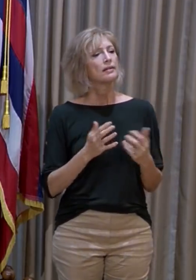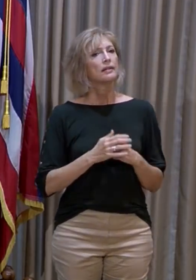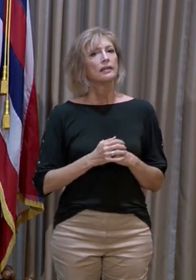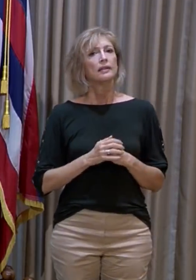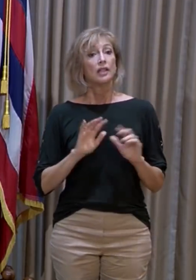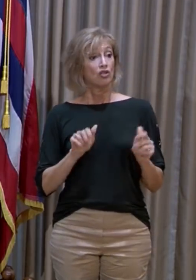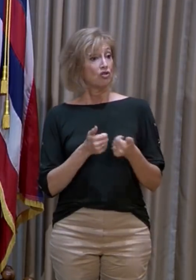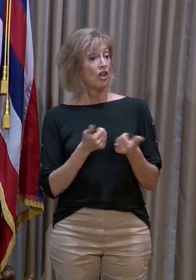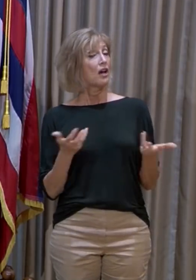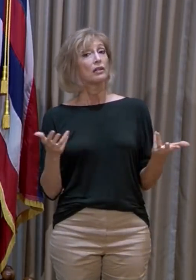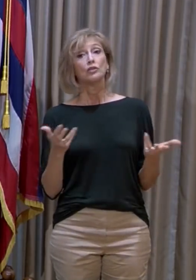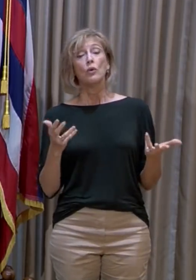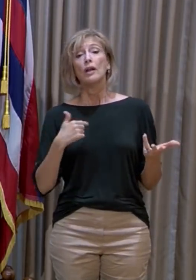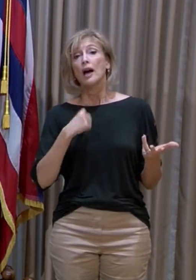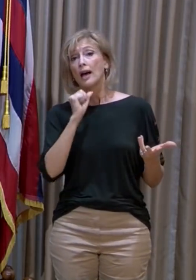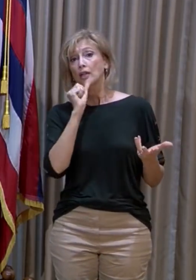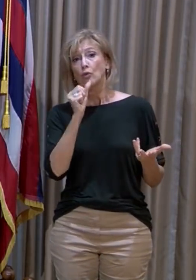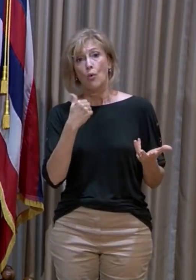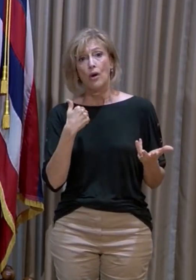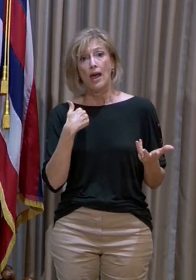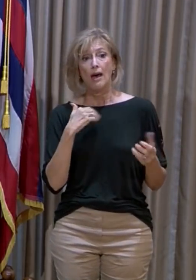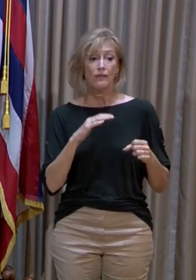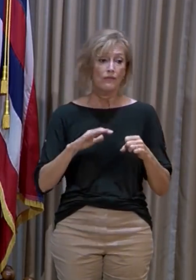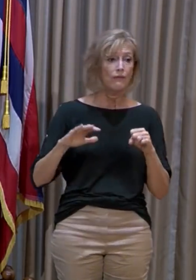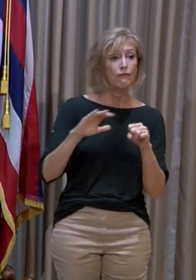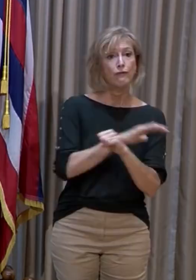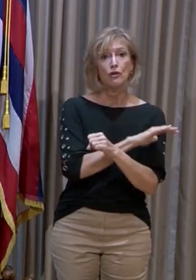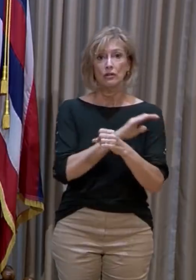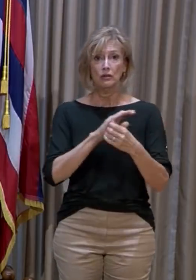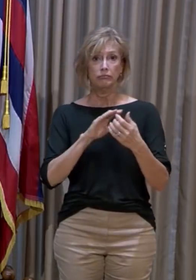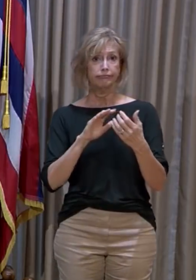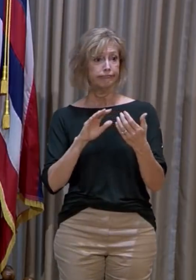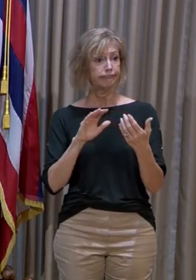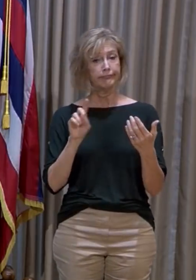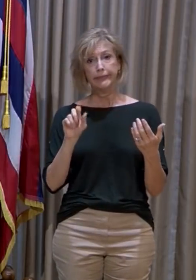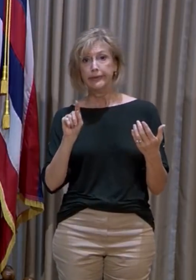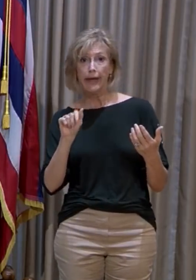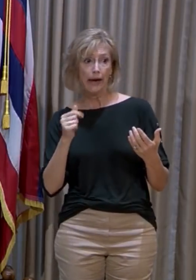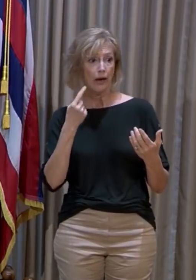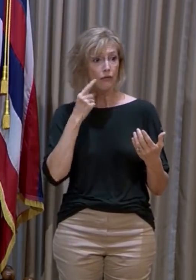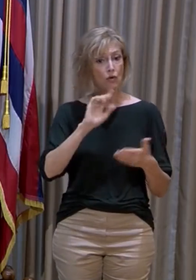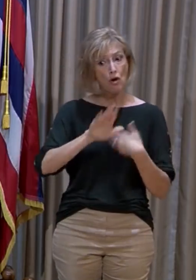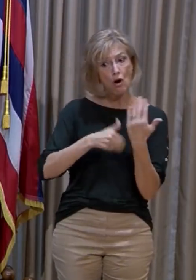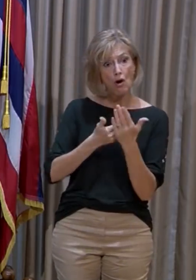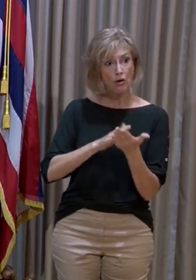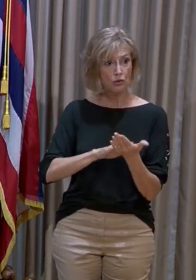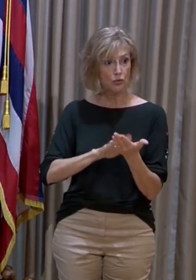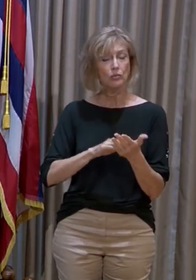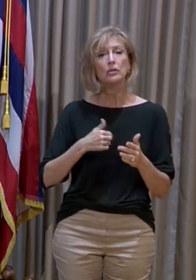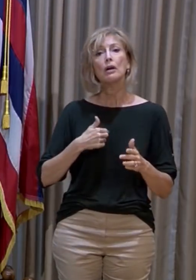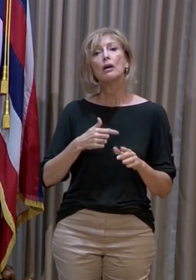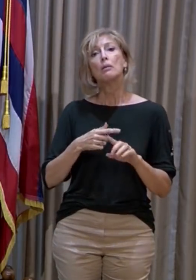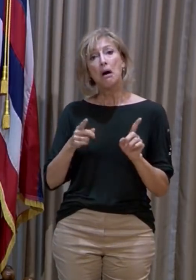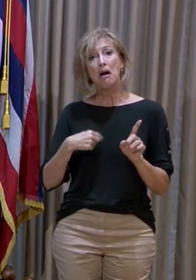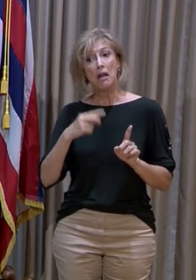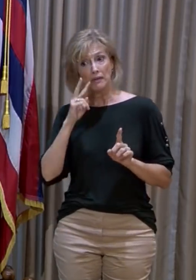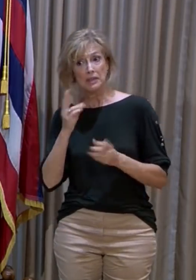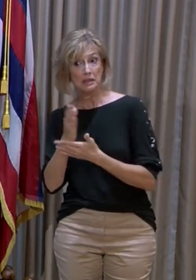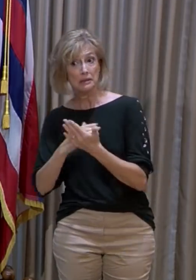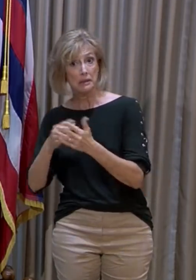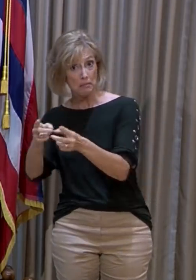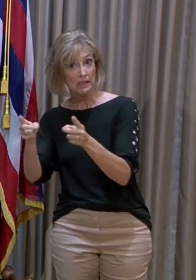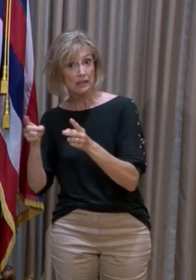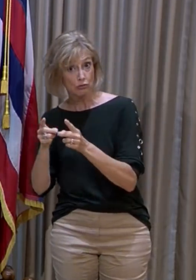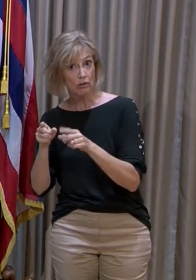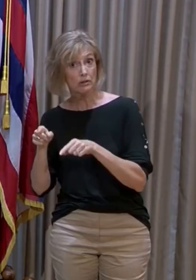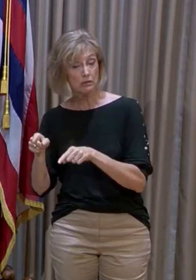challenge is I don't have the complete picture, for example, on all the schools. But I have seen some districts that